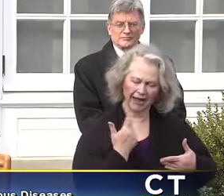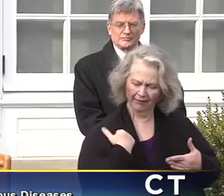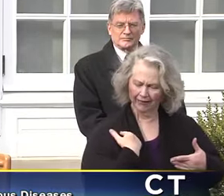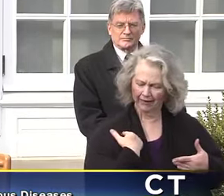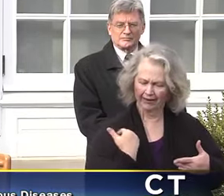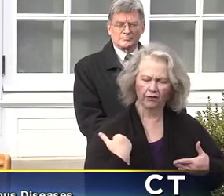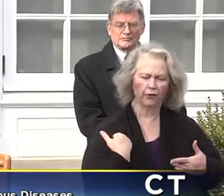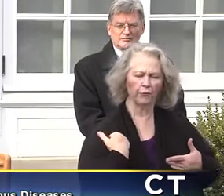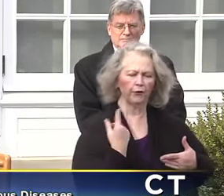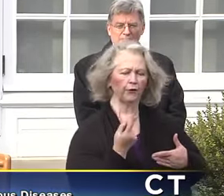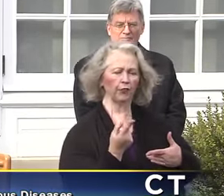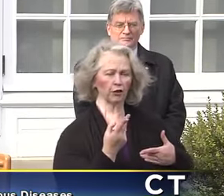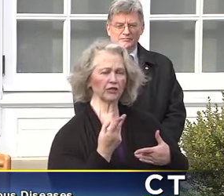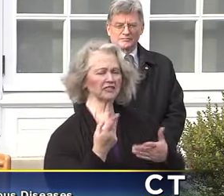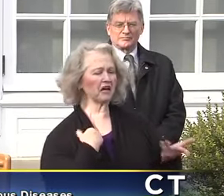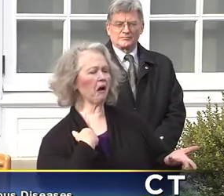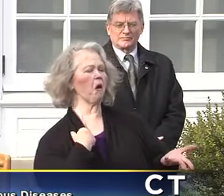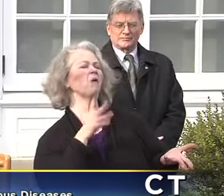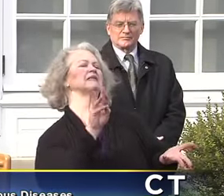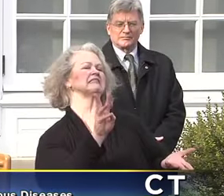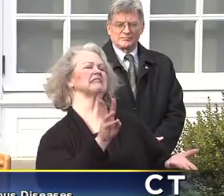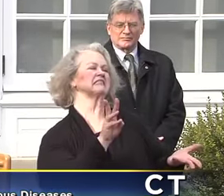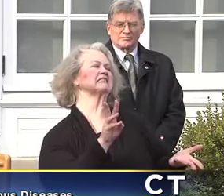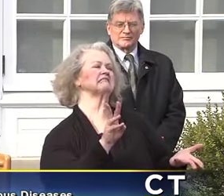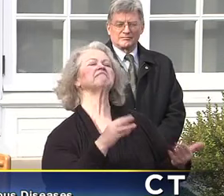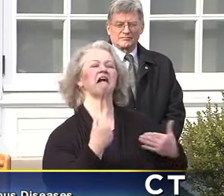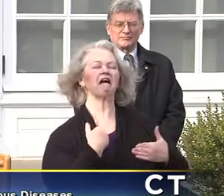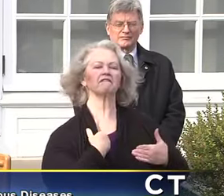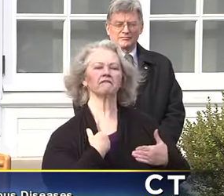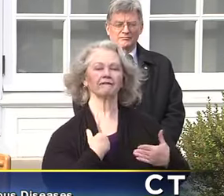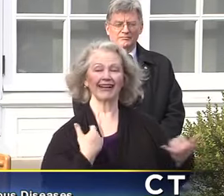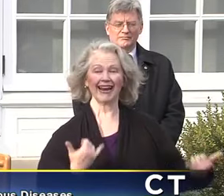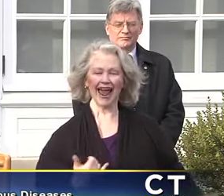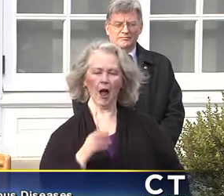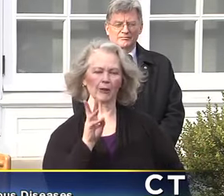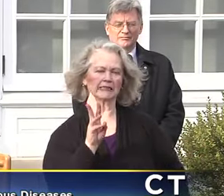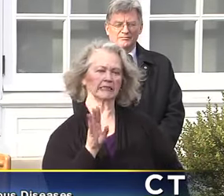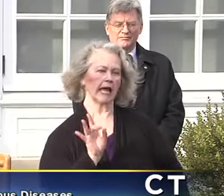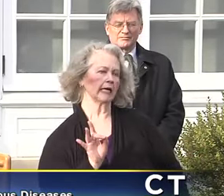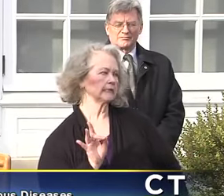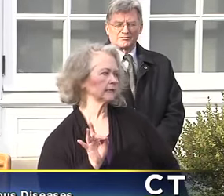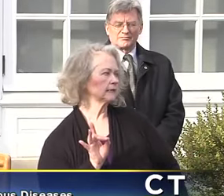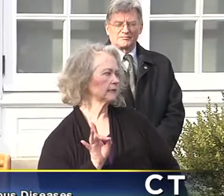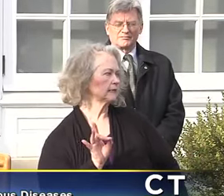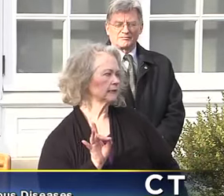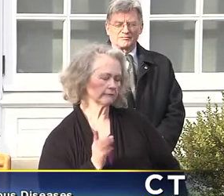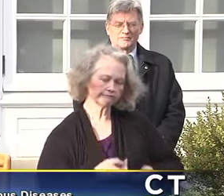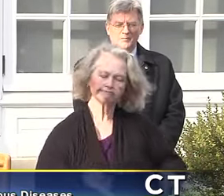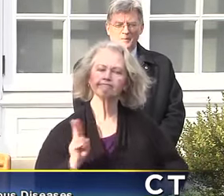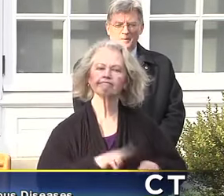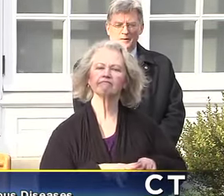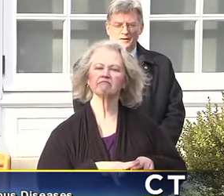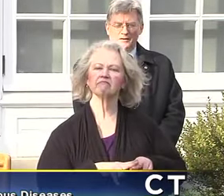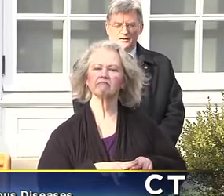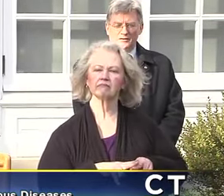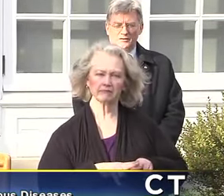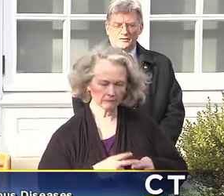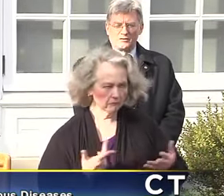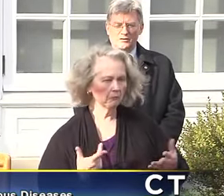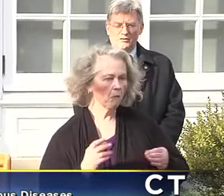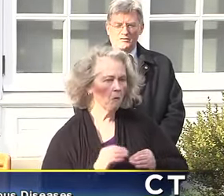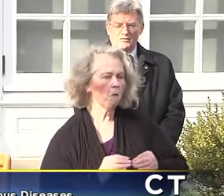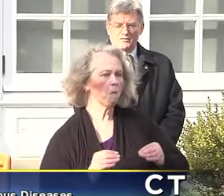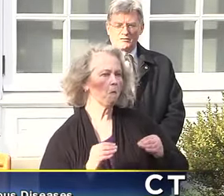Thursday, there were six confirmed cases. Now there are 68. Many more people have COVID